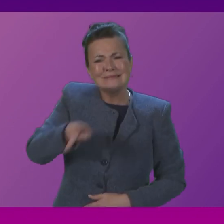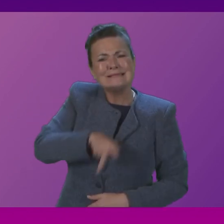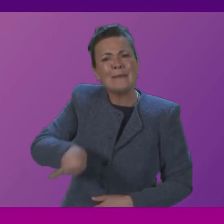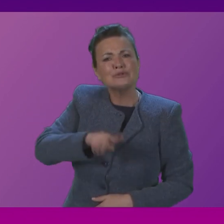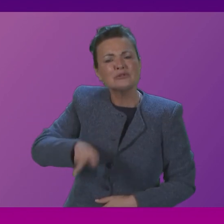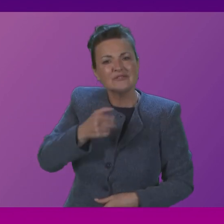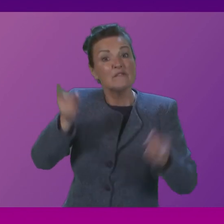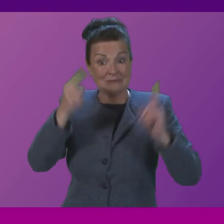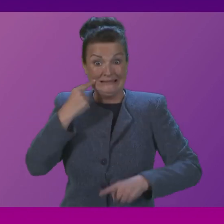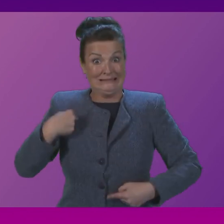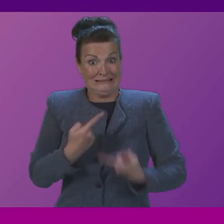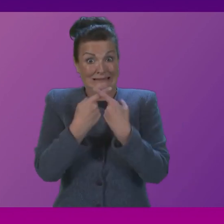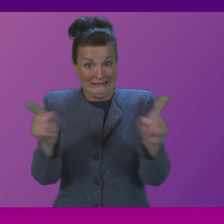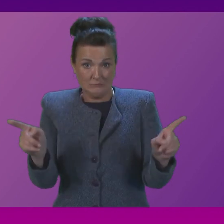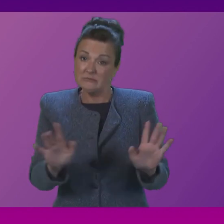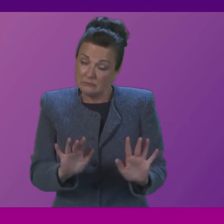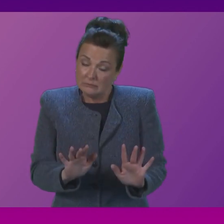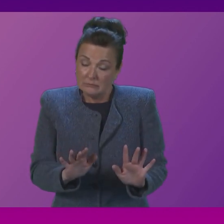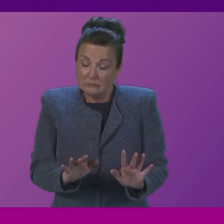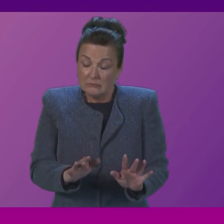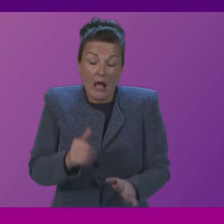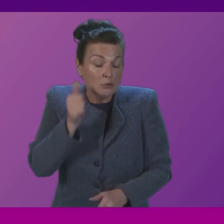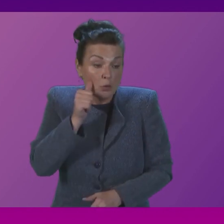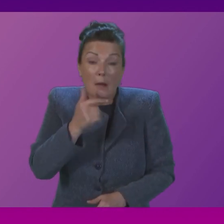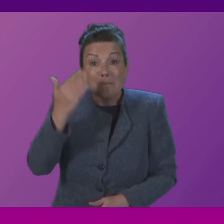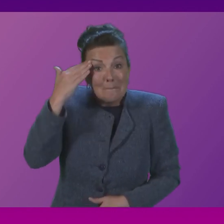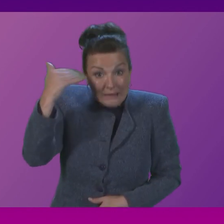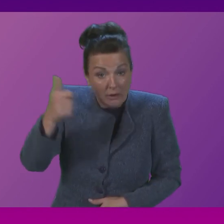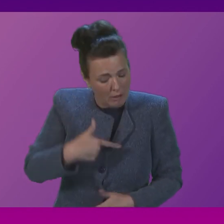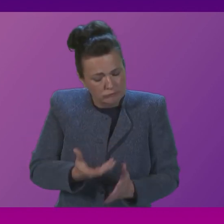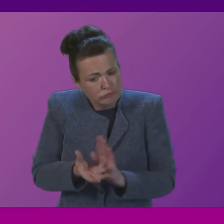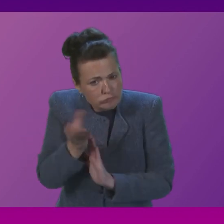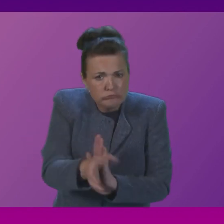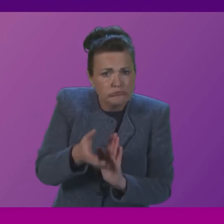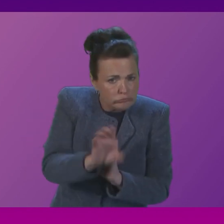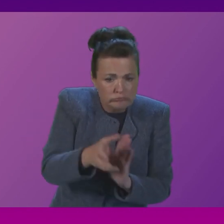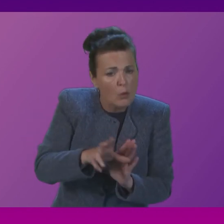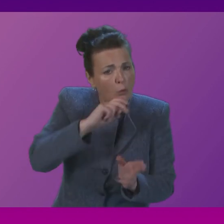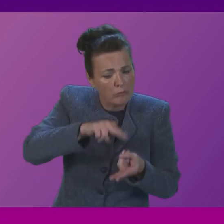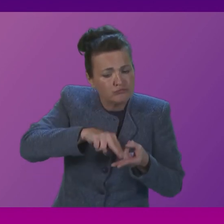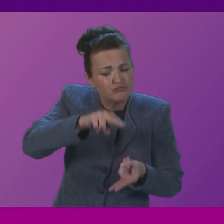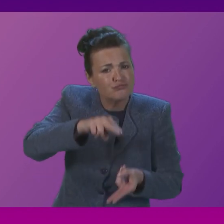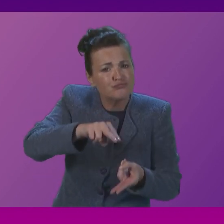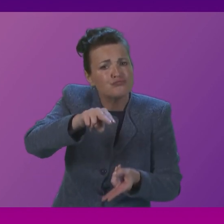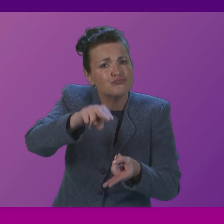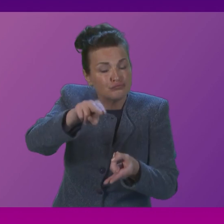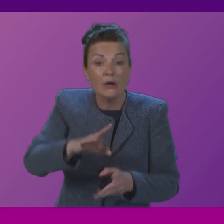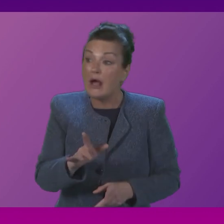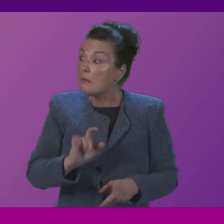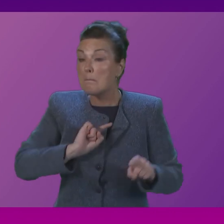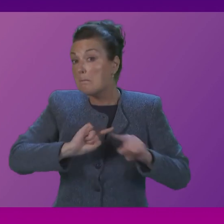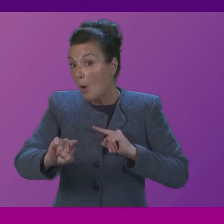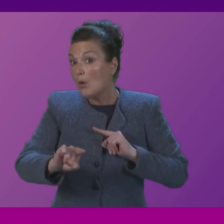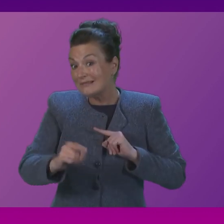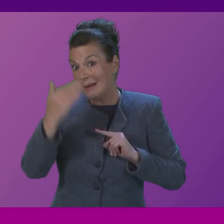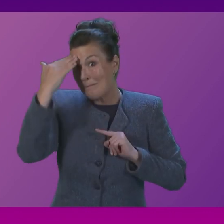Minister yesterday of course spending on mental health will continue to rise and of course the vast majority of mental